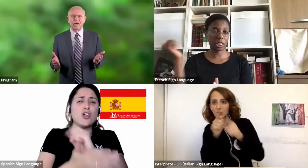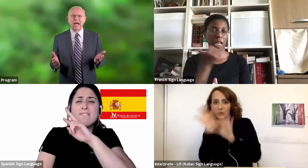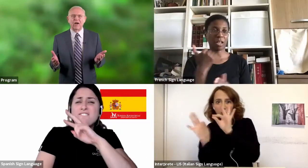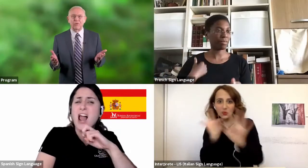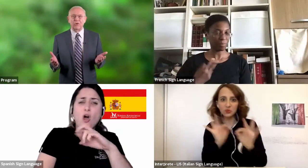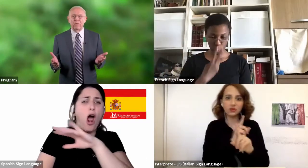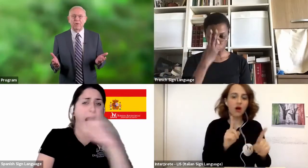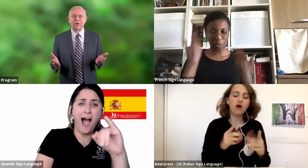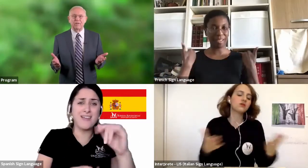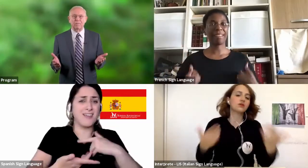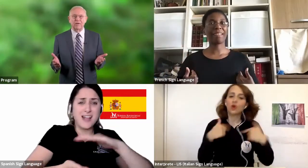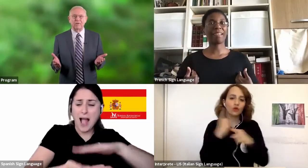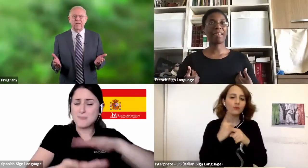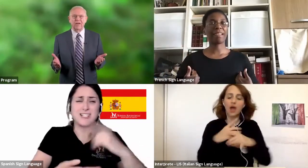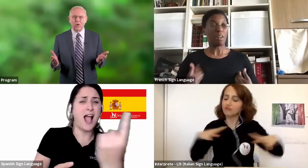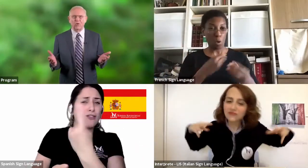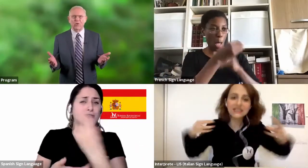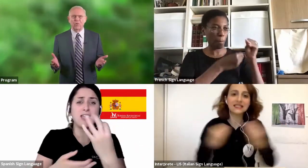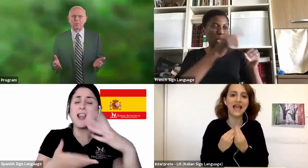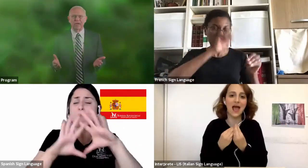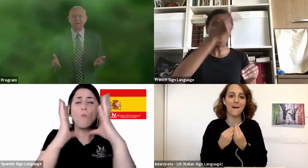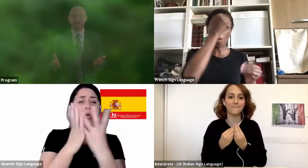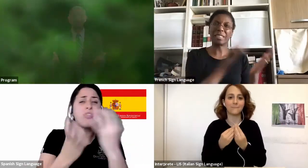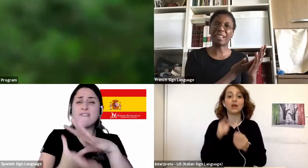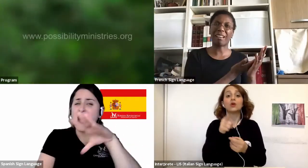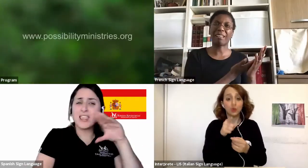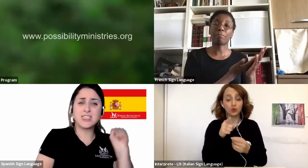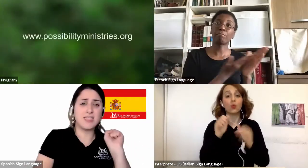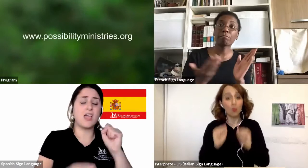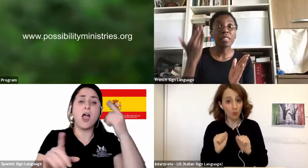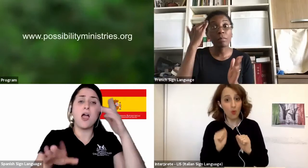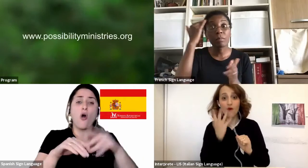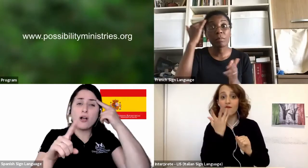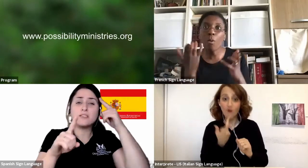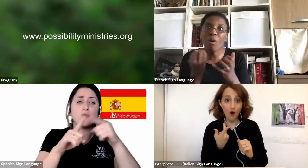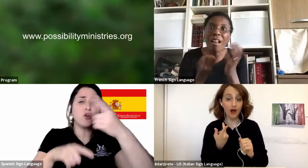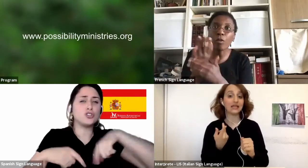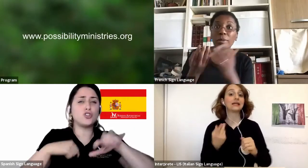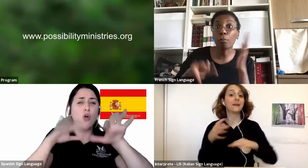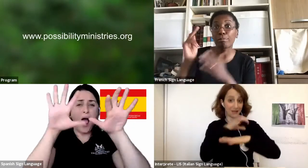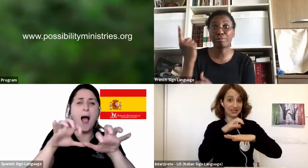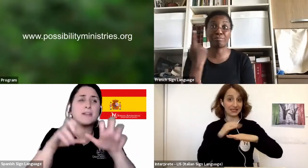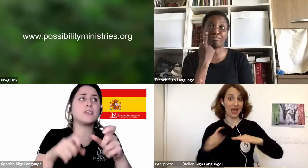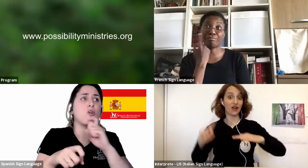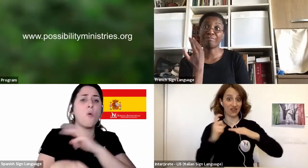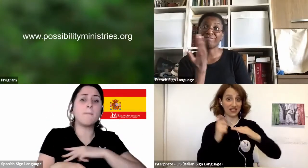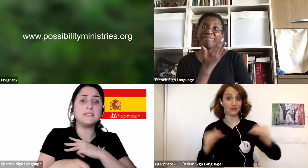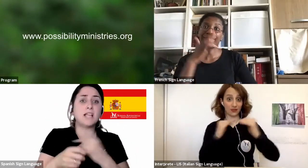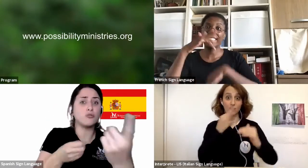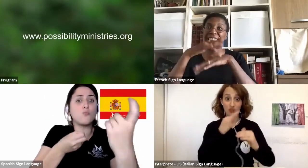about how you can be part of this ministry, go to our website, possibilityministries.org. That is